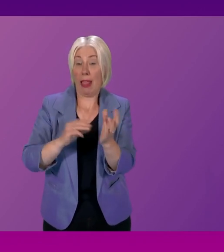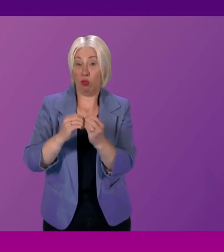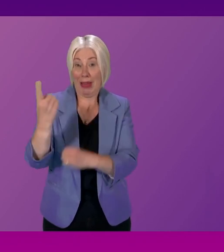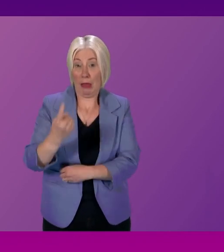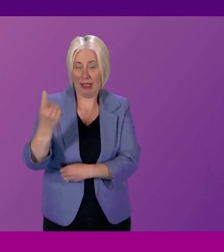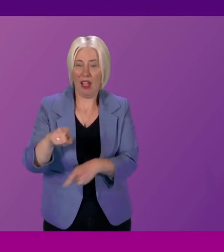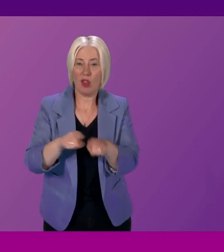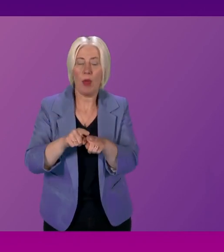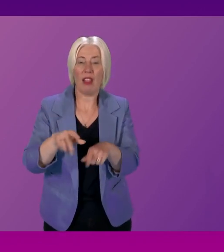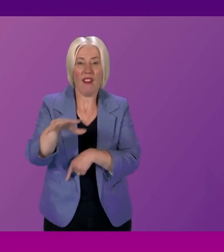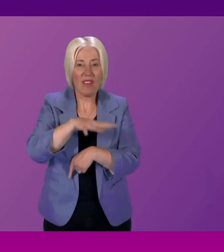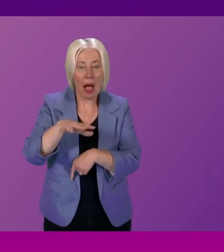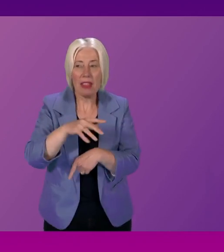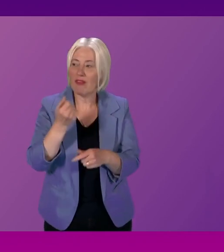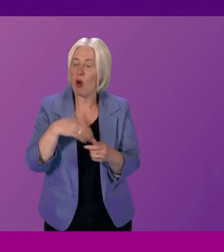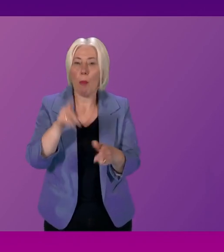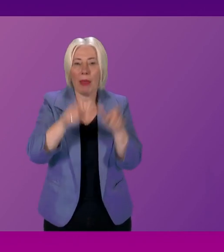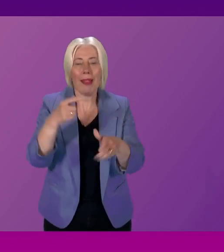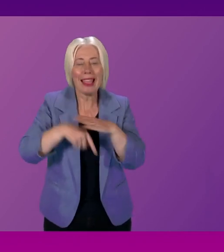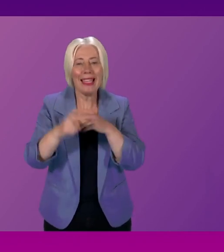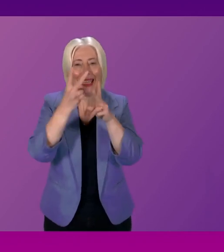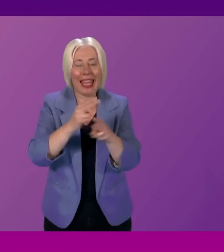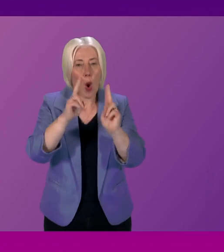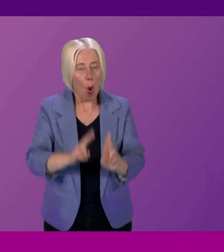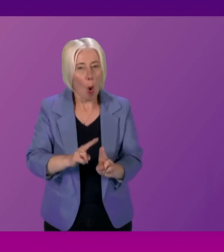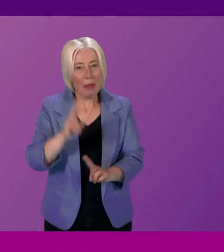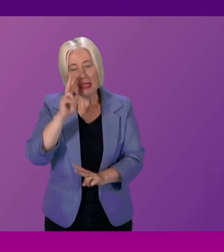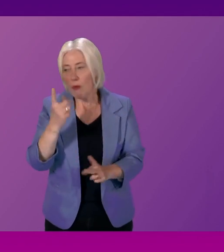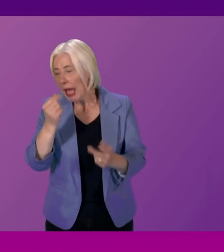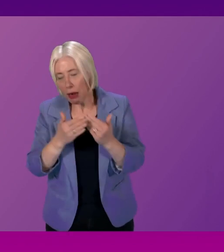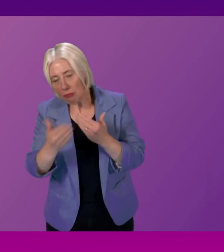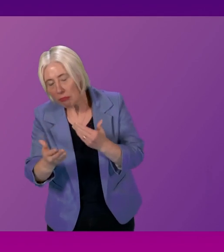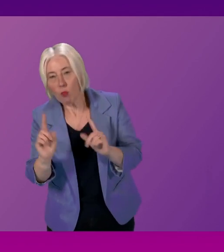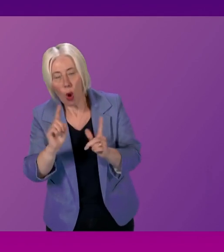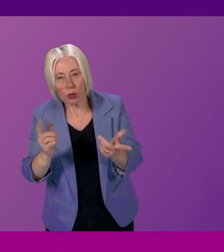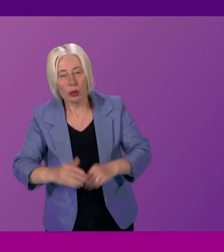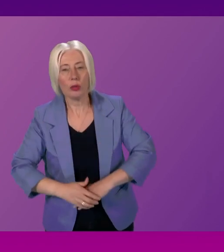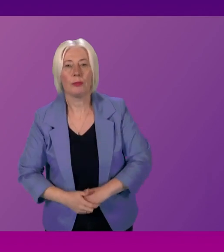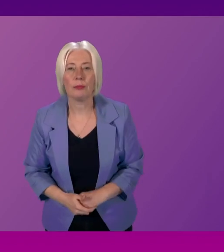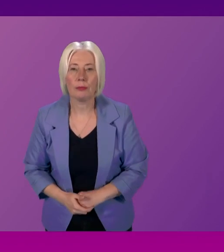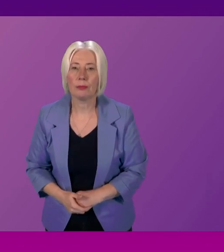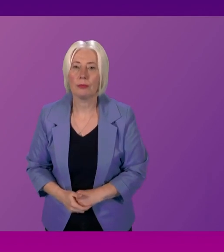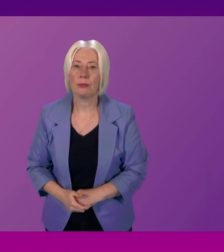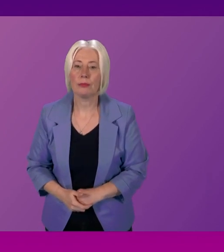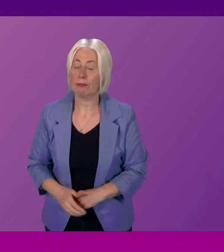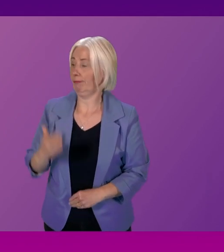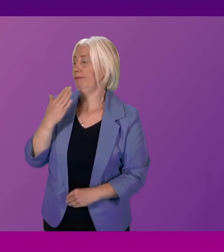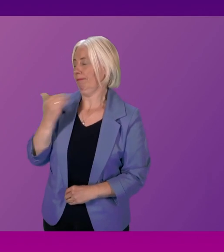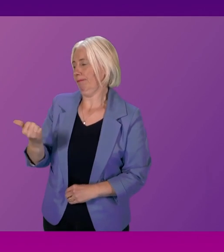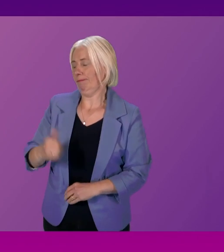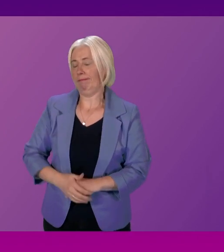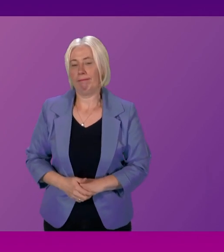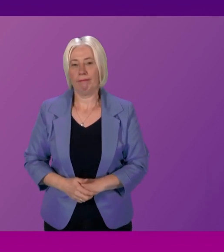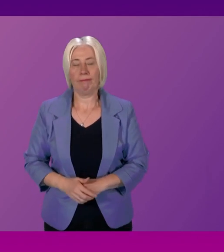are in care homes to see if there's anything further we can do. Bill Kitt. Thank you, President Officer. As we